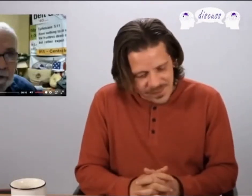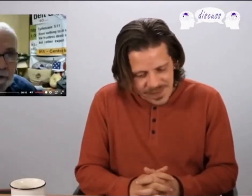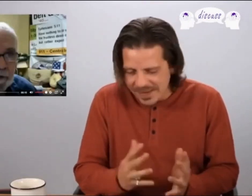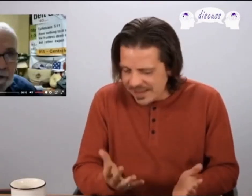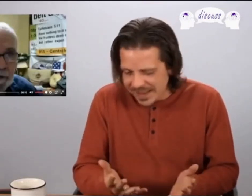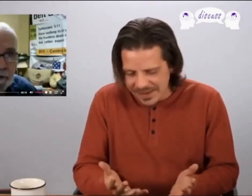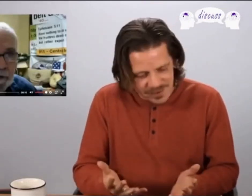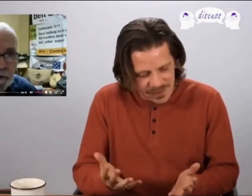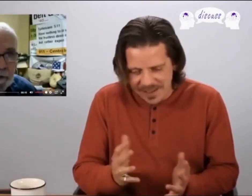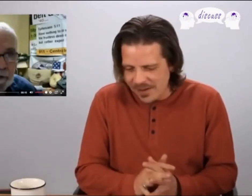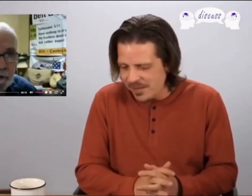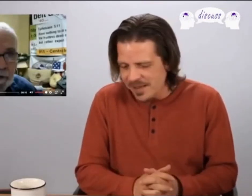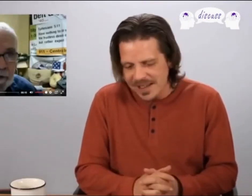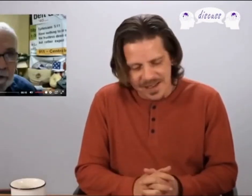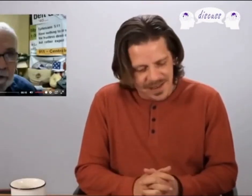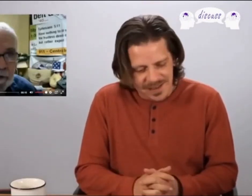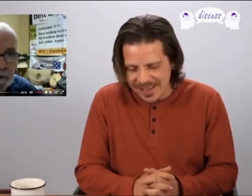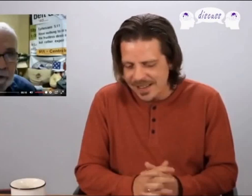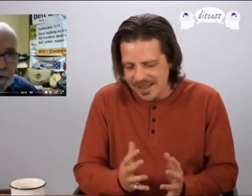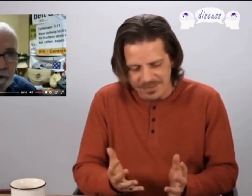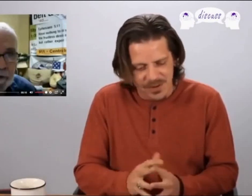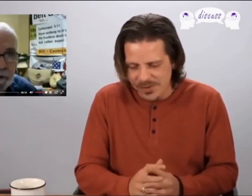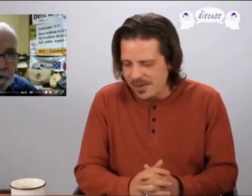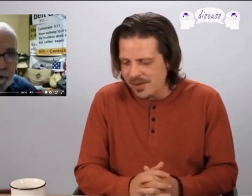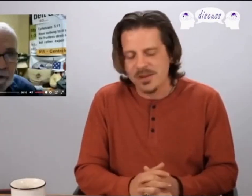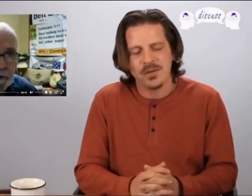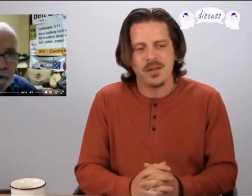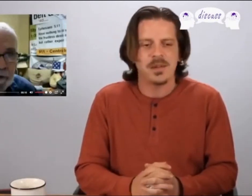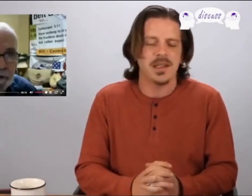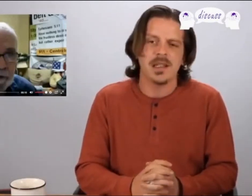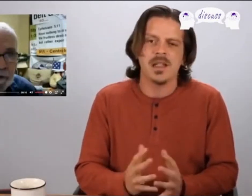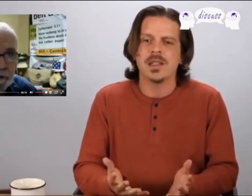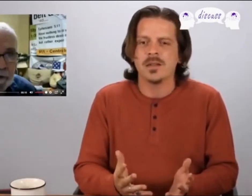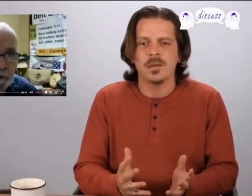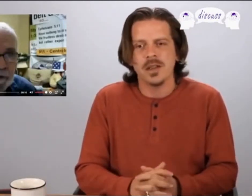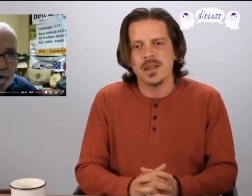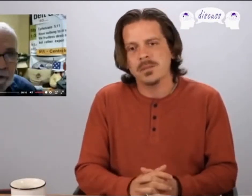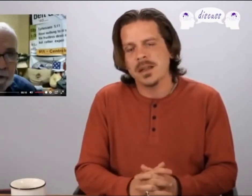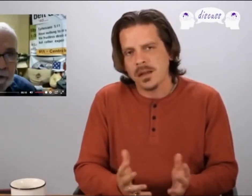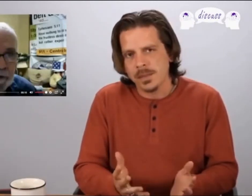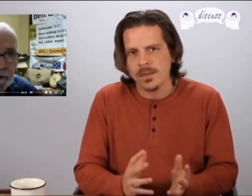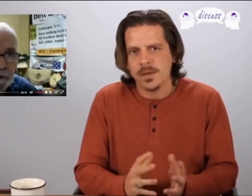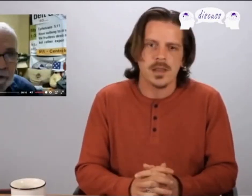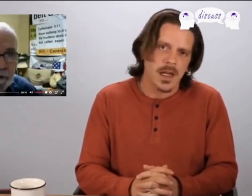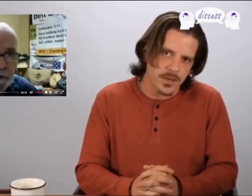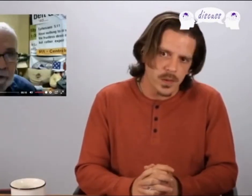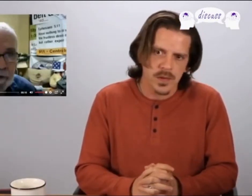yeah so Timothy homestead he to talk to Trump they claim that they're part of this Pentagon pedophile task force